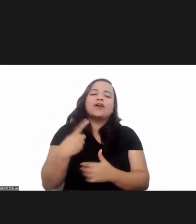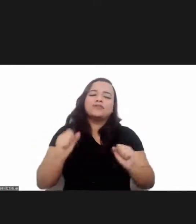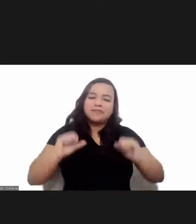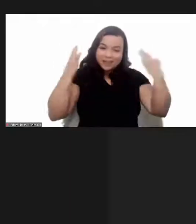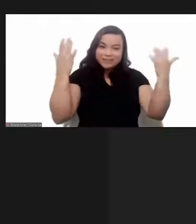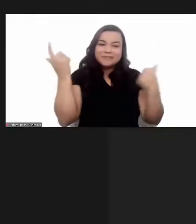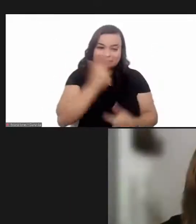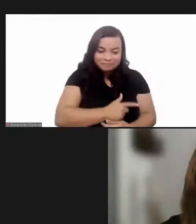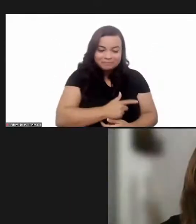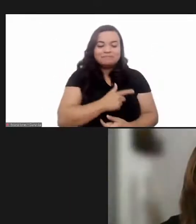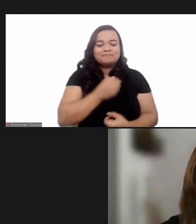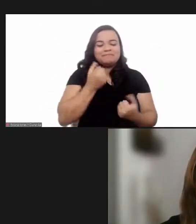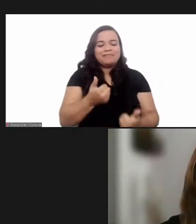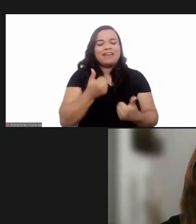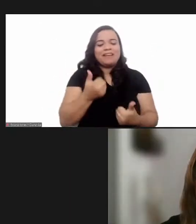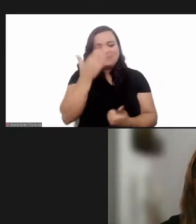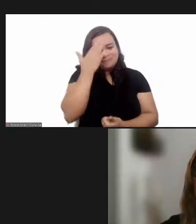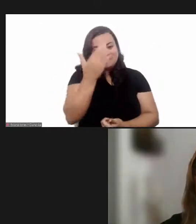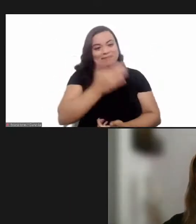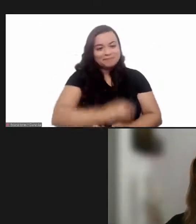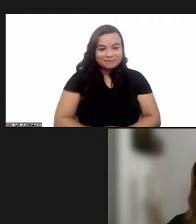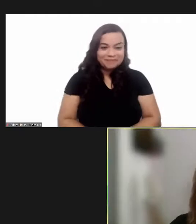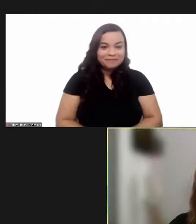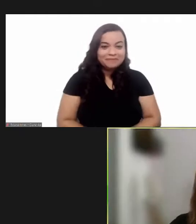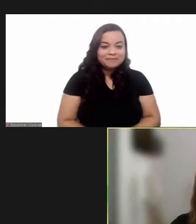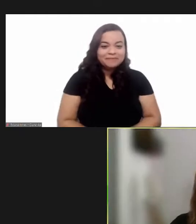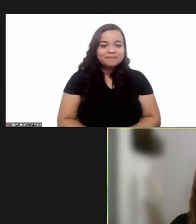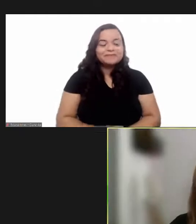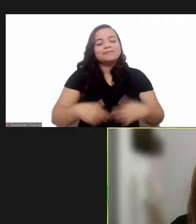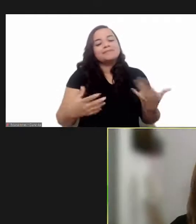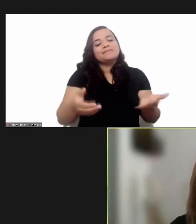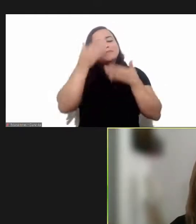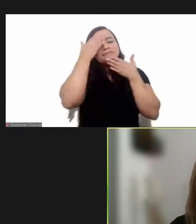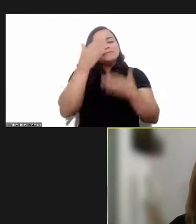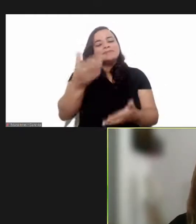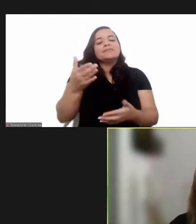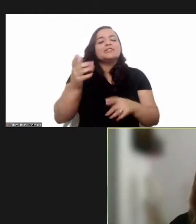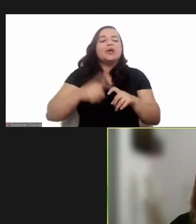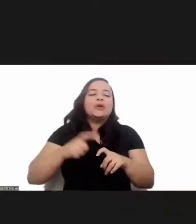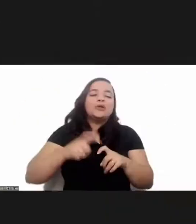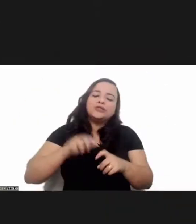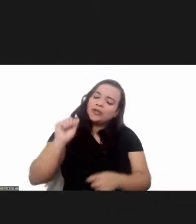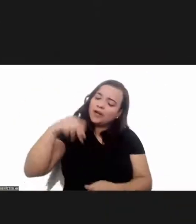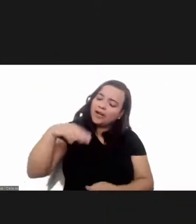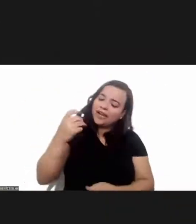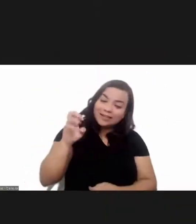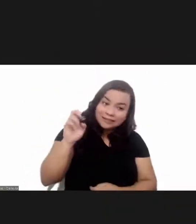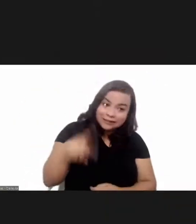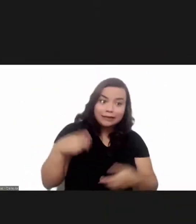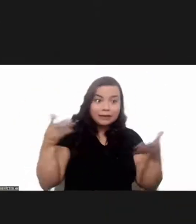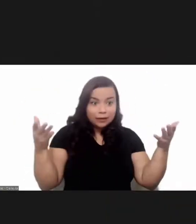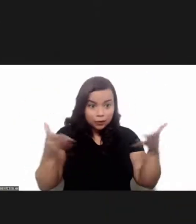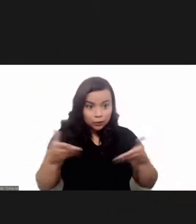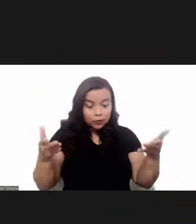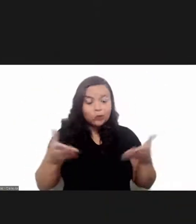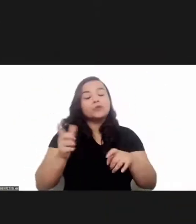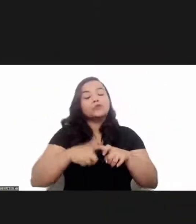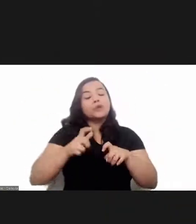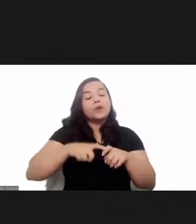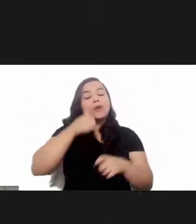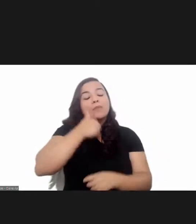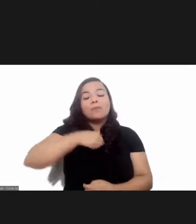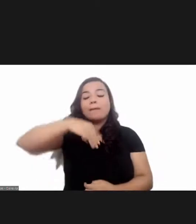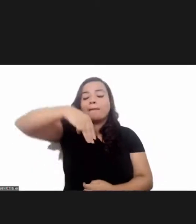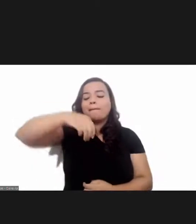fruitful day and enjoyable day. Thank you very much. Thank you, Dr. André Roque. And now Dr.